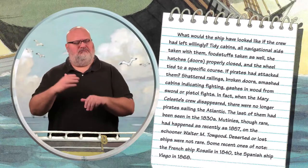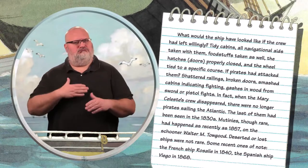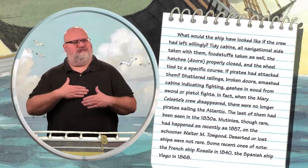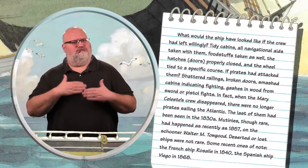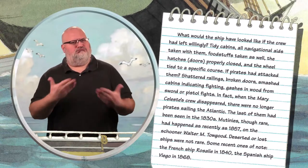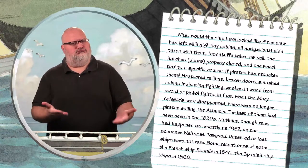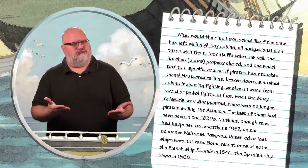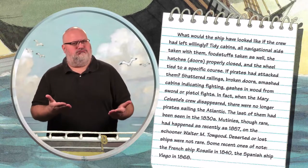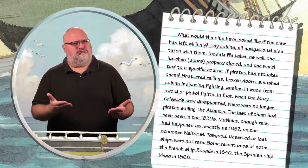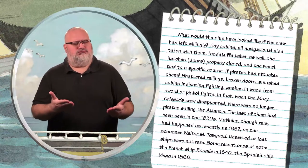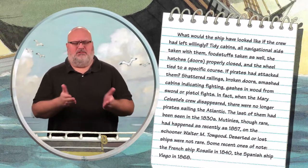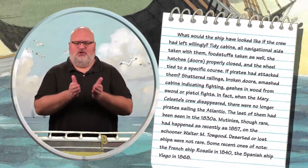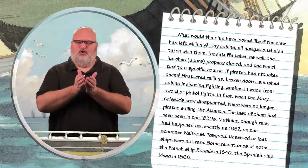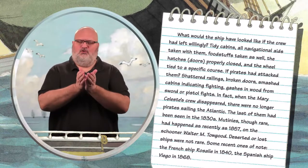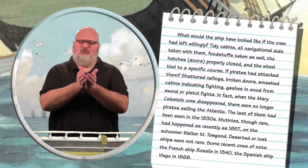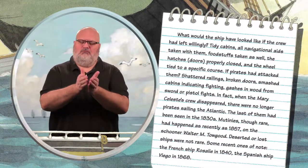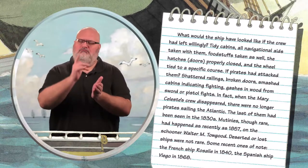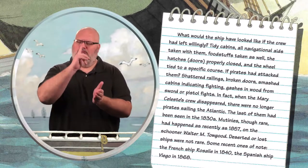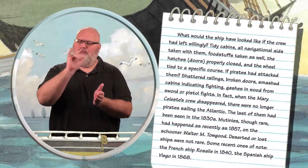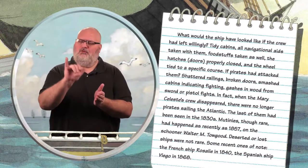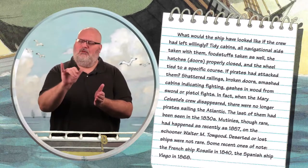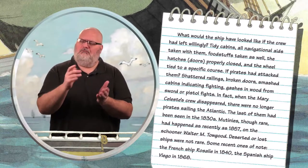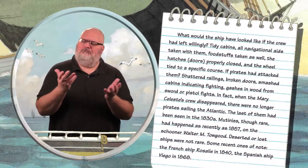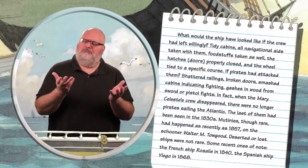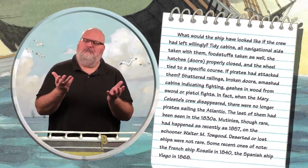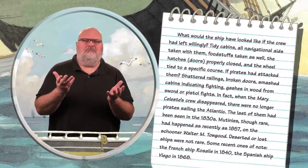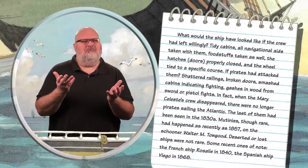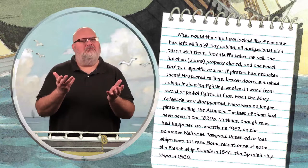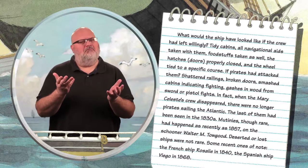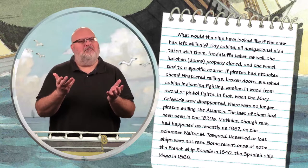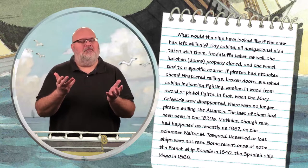What would the ship have looked like if the crew had left willingly?